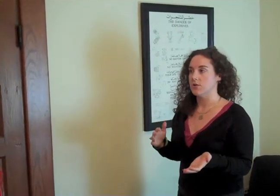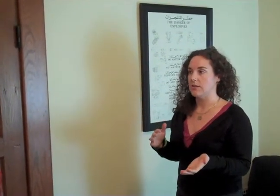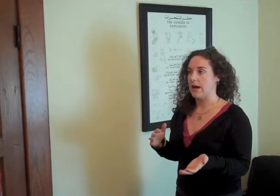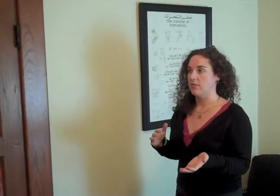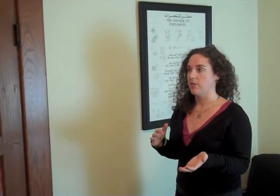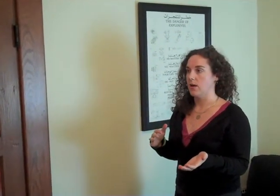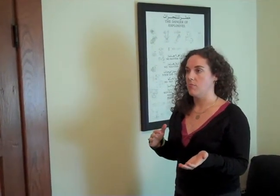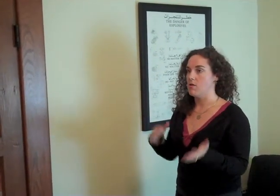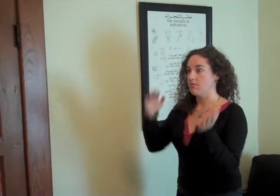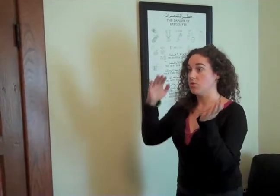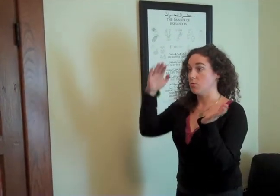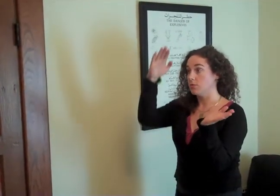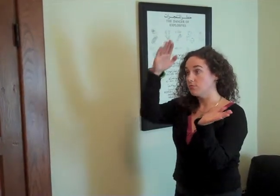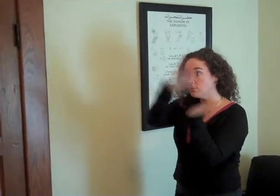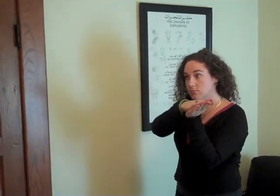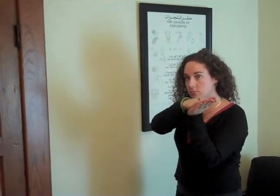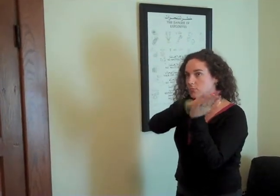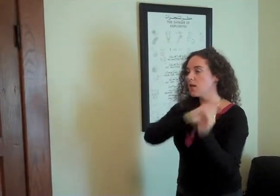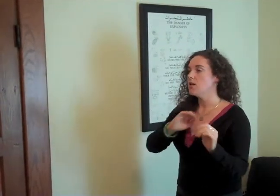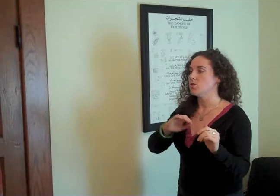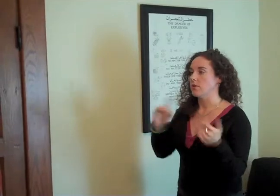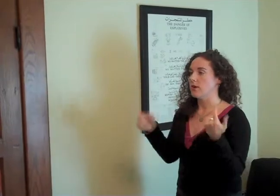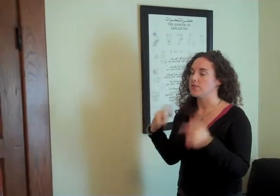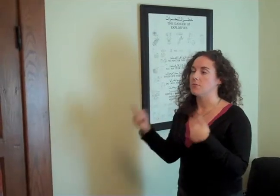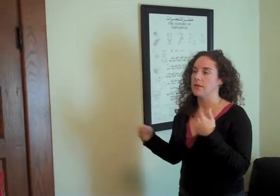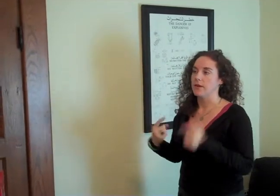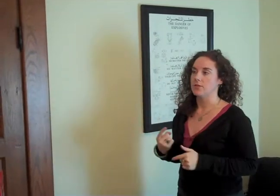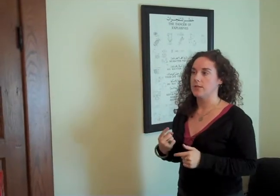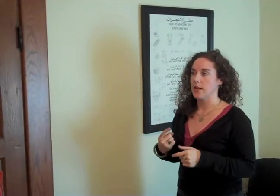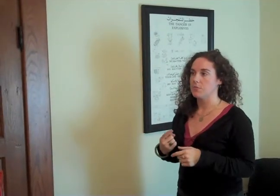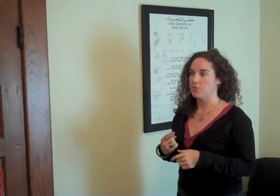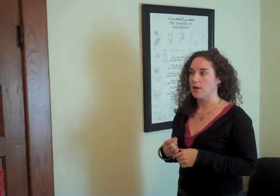to have a visual so that you have something there to sync up as well.